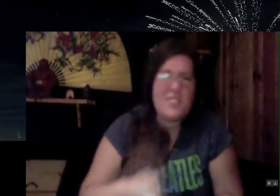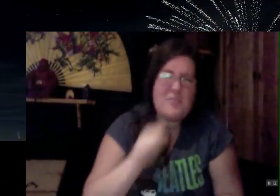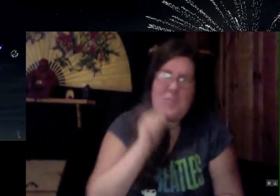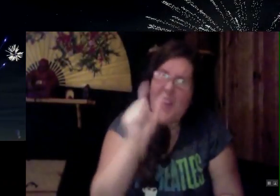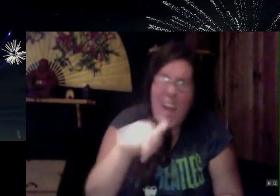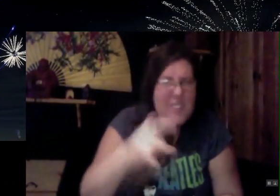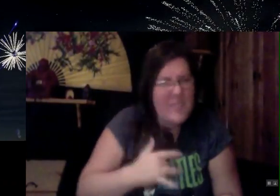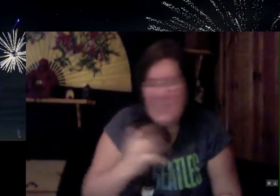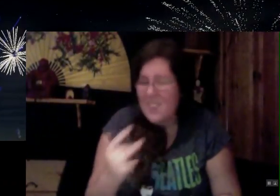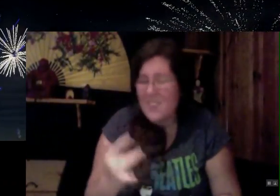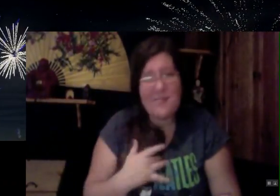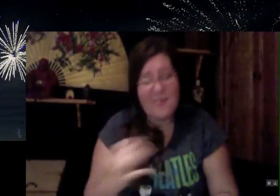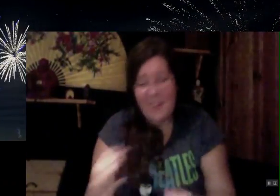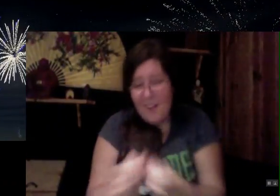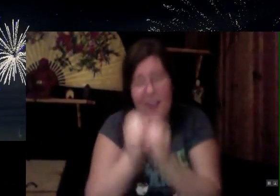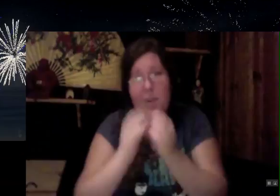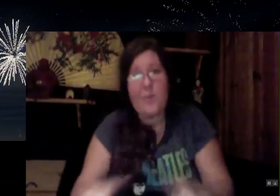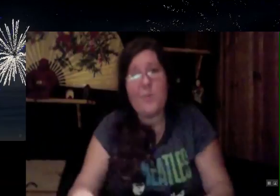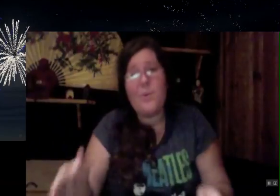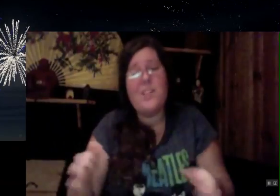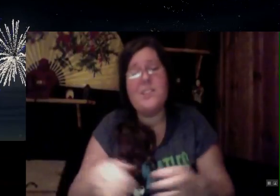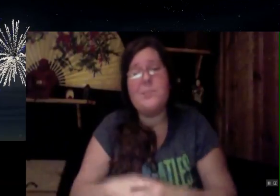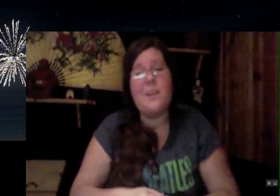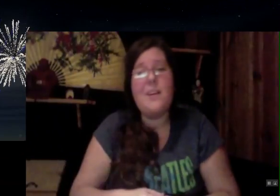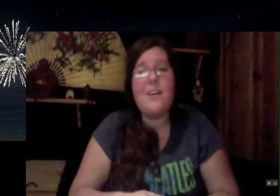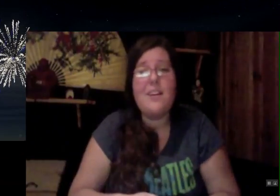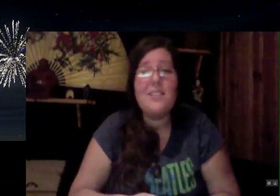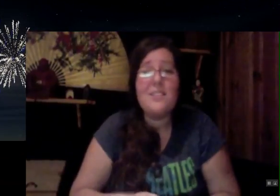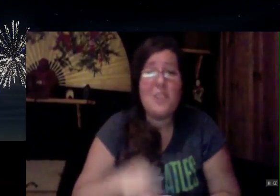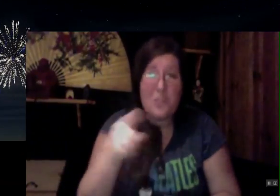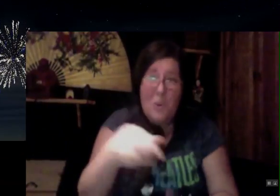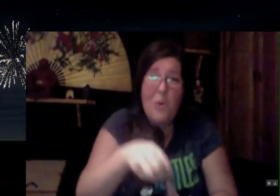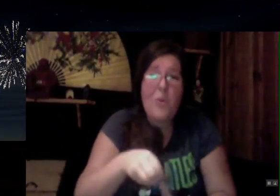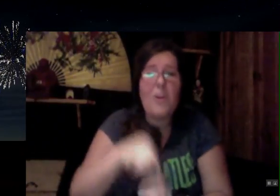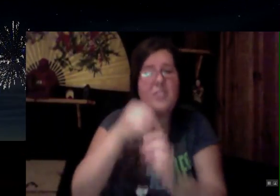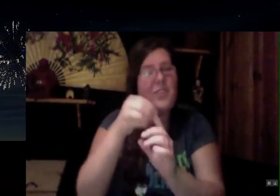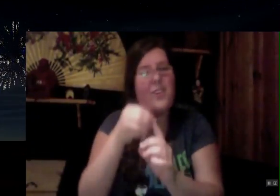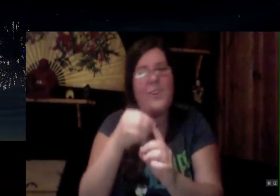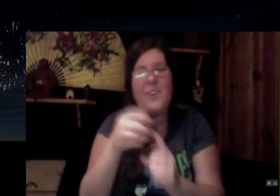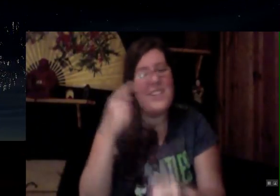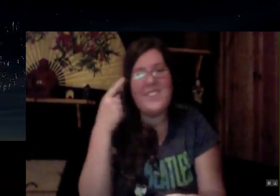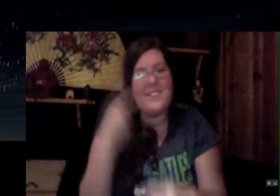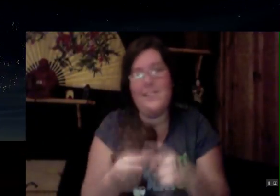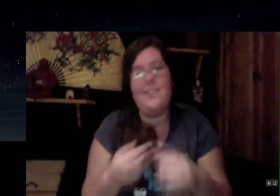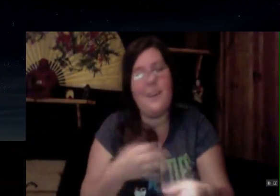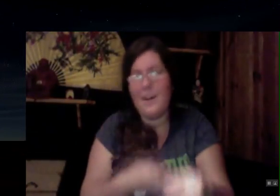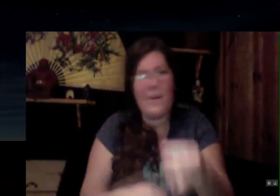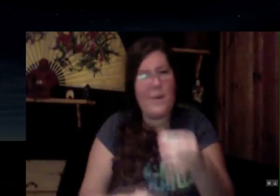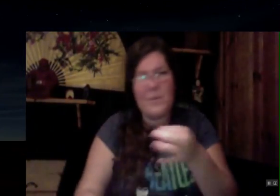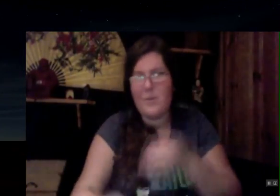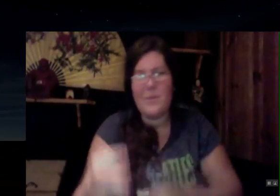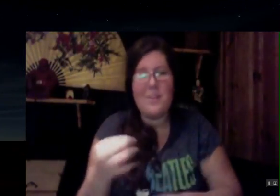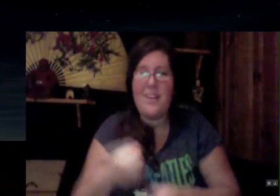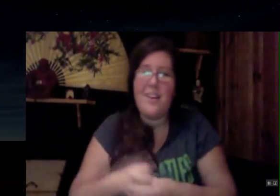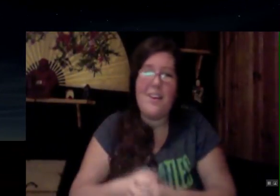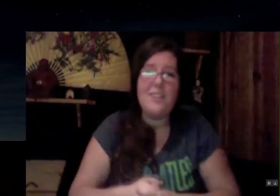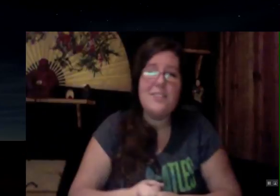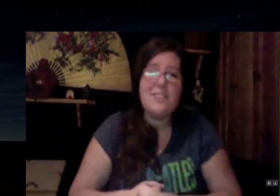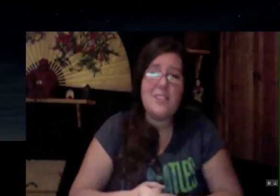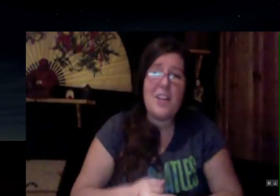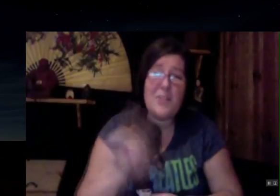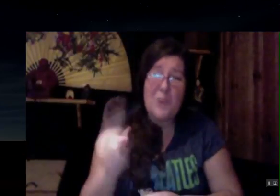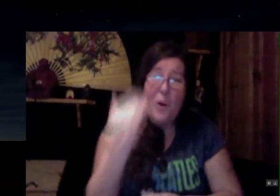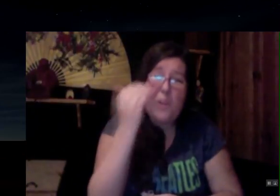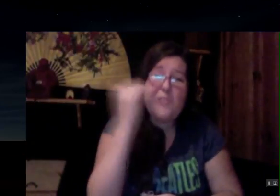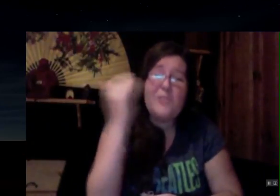You don't have to feel like a wasted space. Your original cannot be replaced.